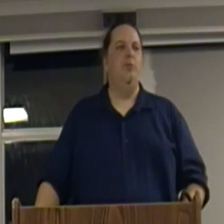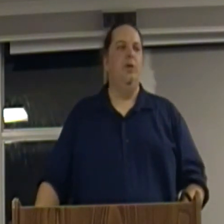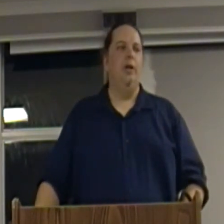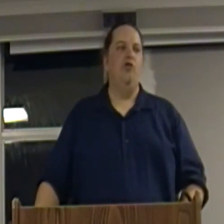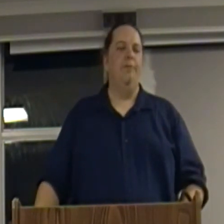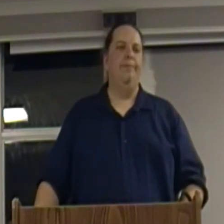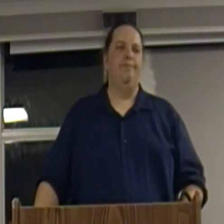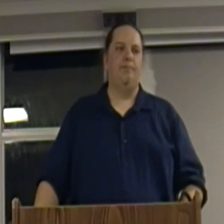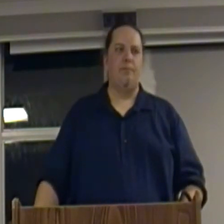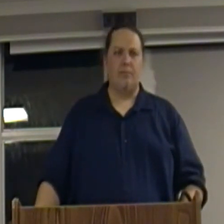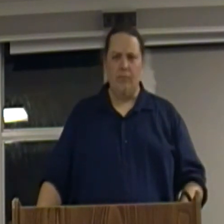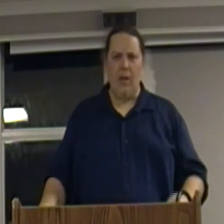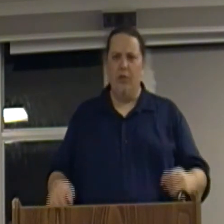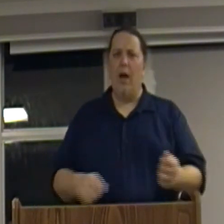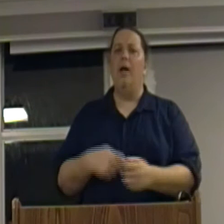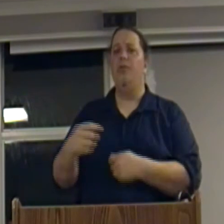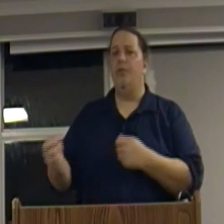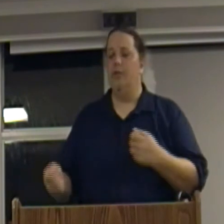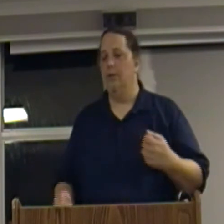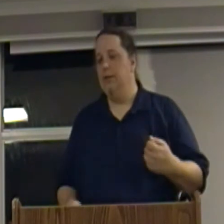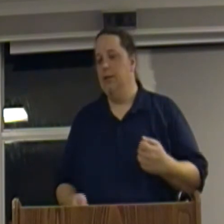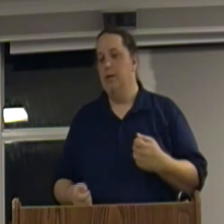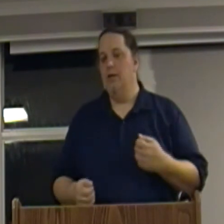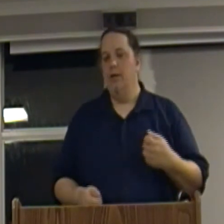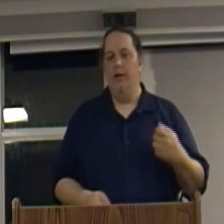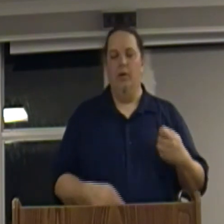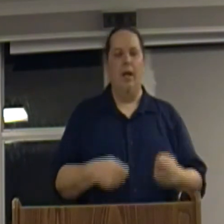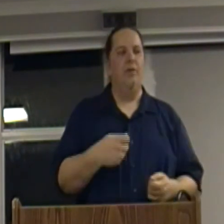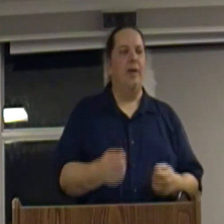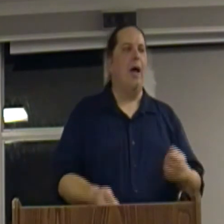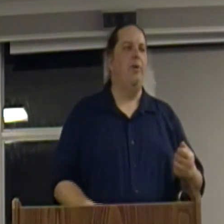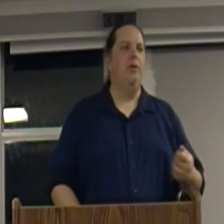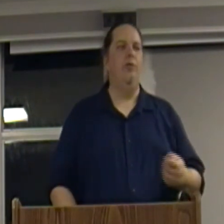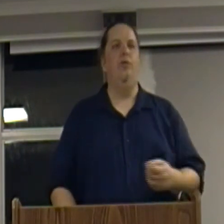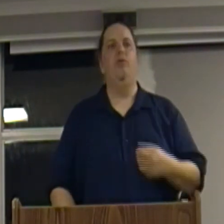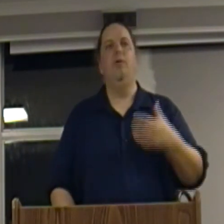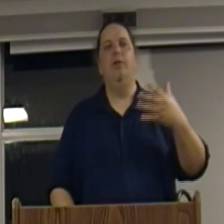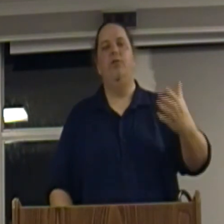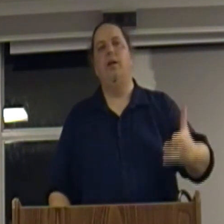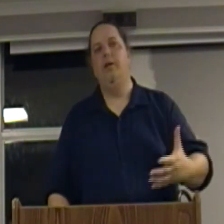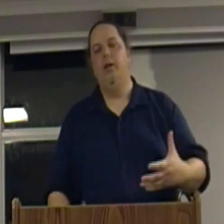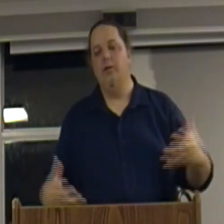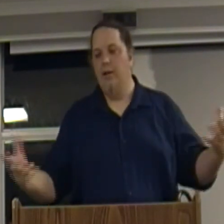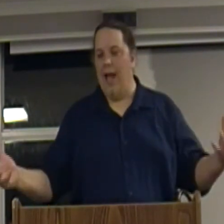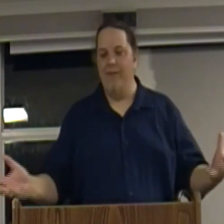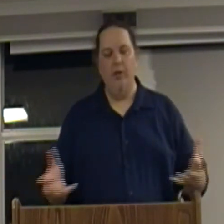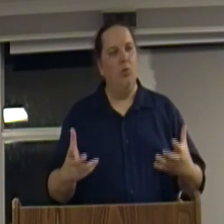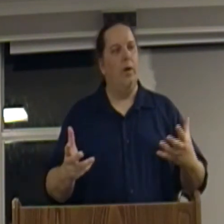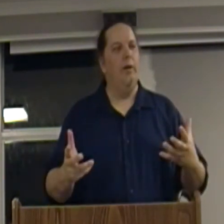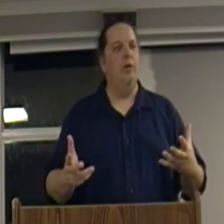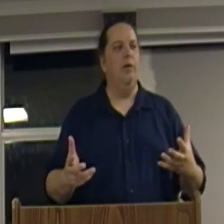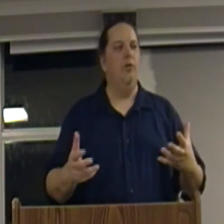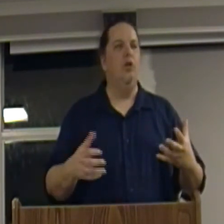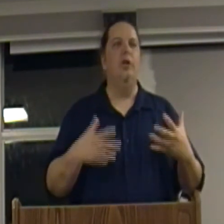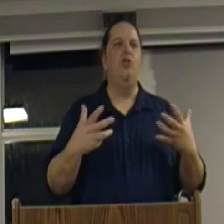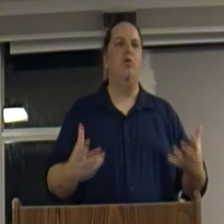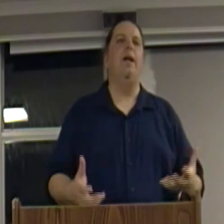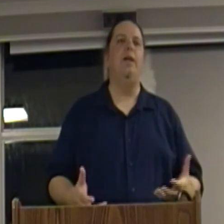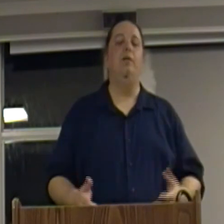accumulation so as you know as the capitalist is selling you know having these goods created